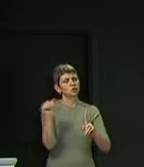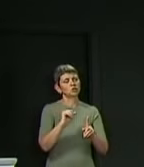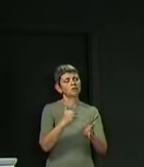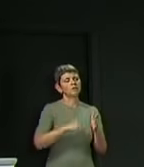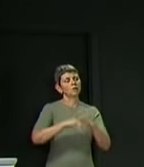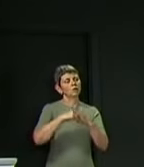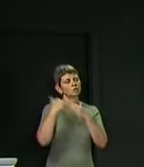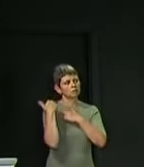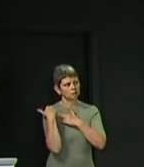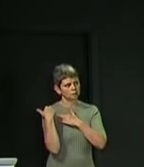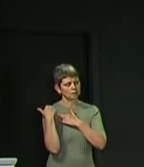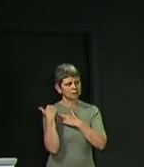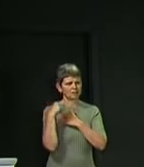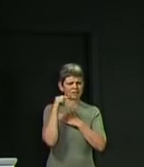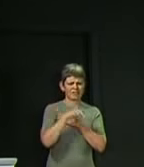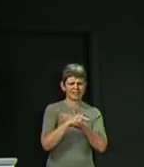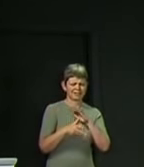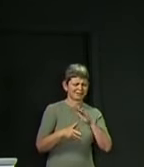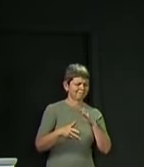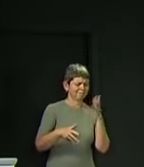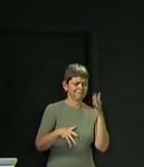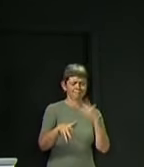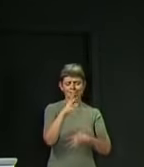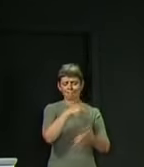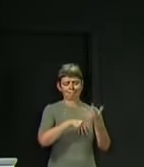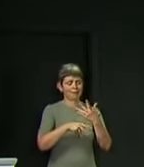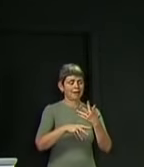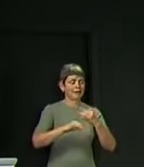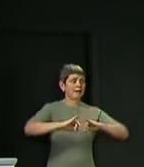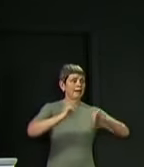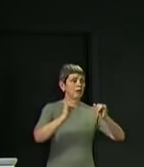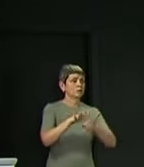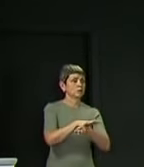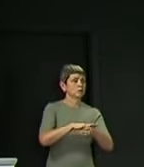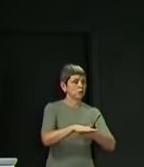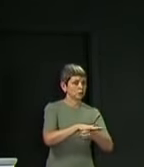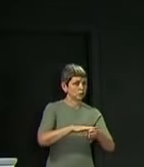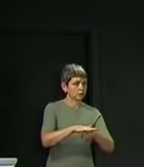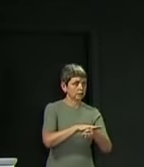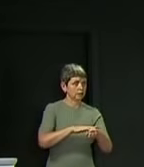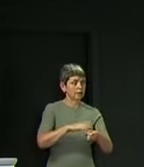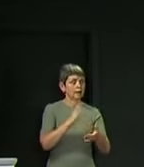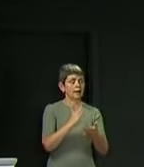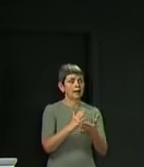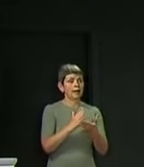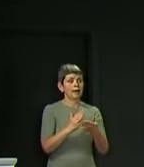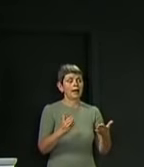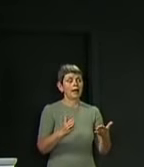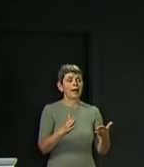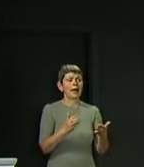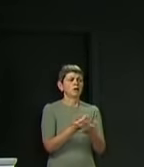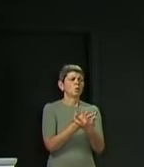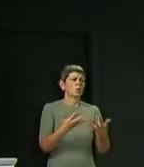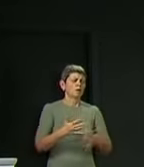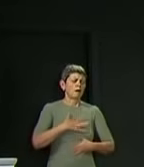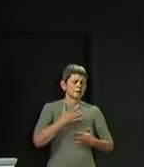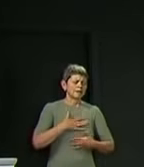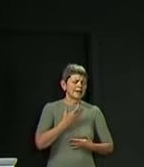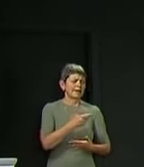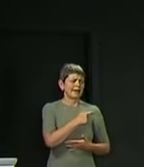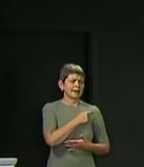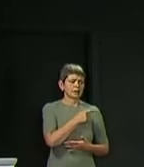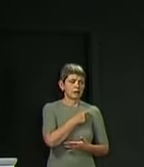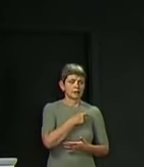responsibility for the continued shackling to poverty of our young people, responsibility for unprecedented anxiety and upset, and